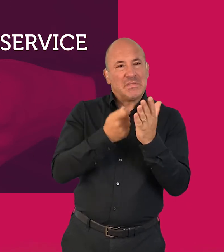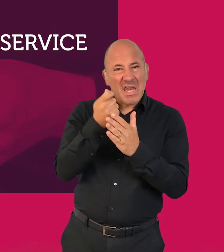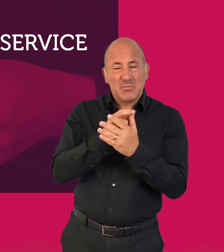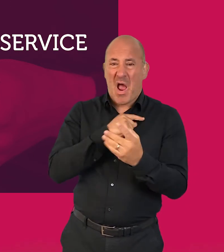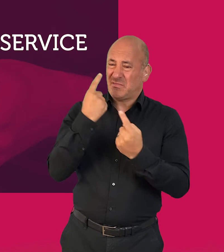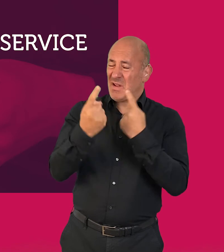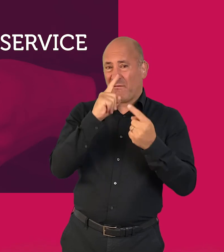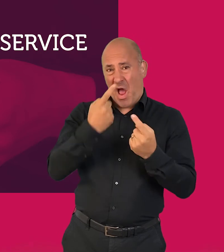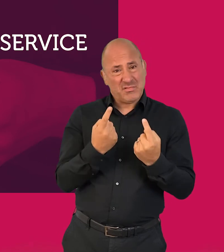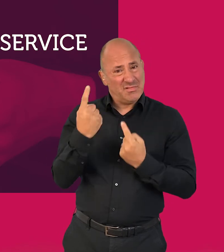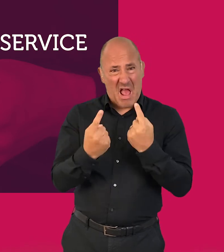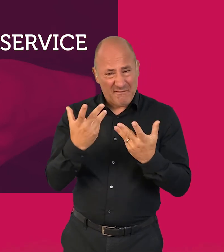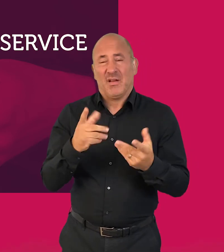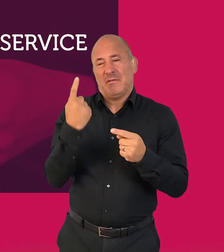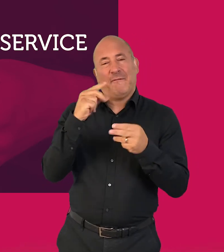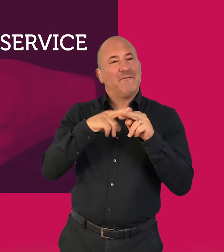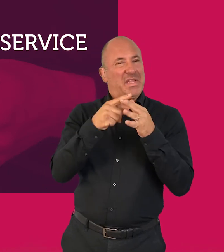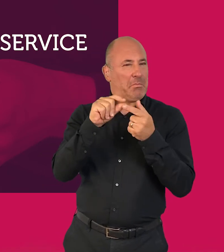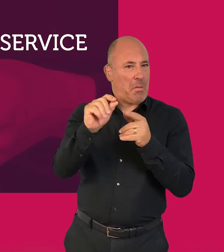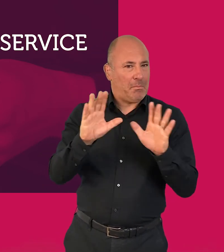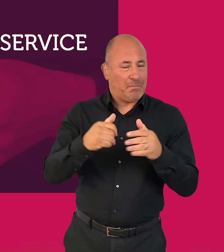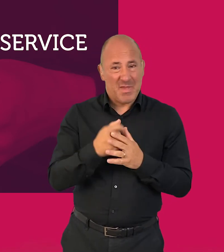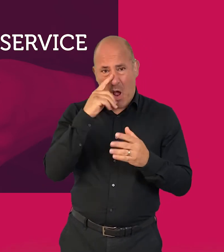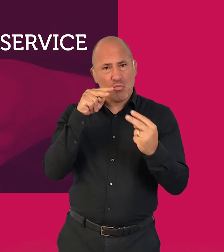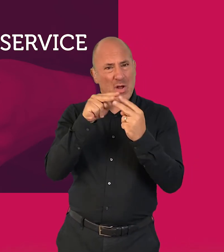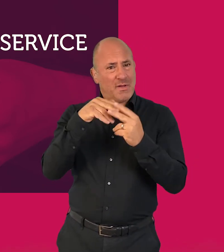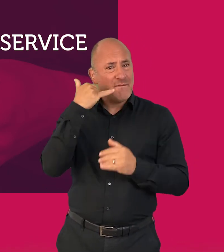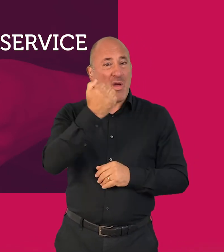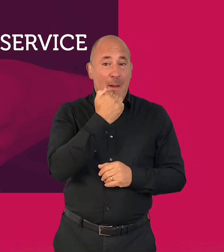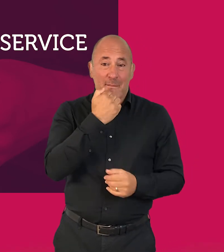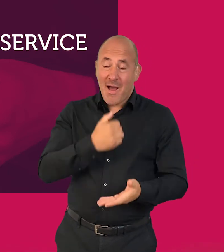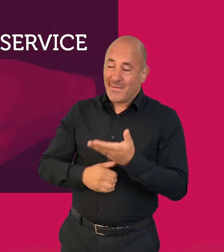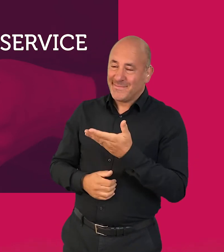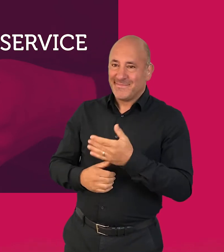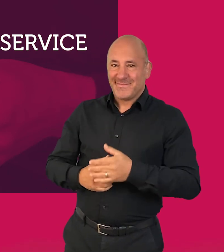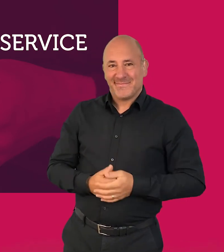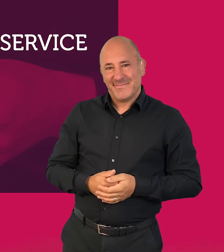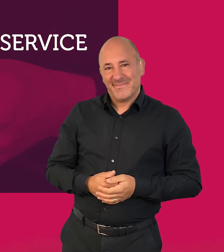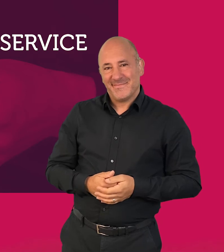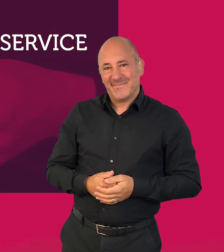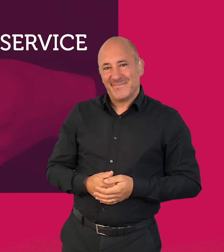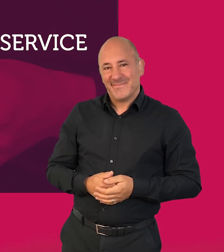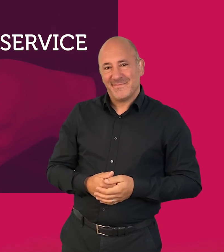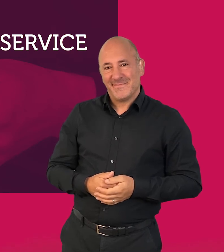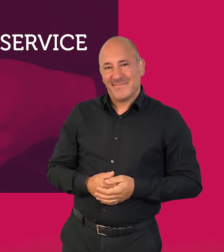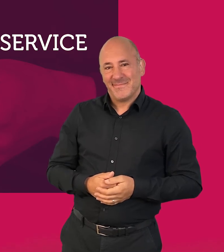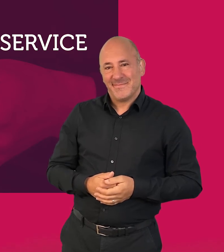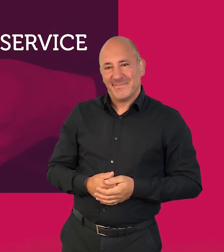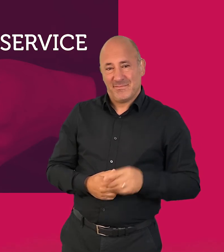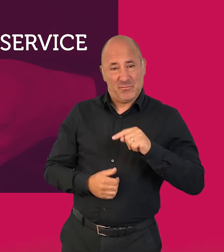struggle to get them done on their own. Phone on 0203 884 0468. The service can